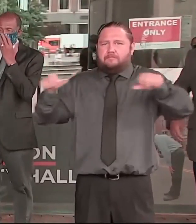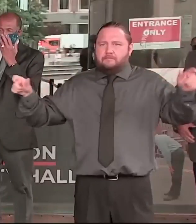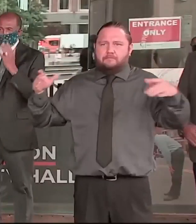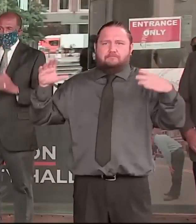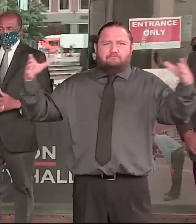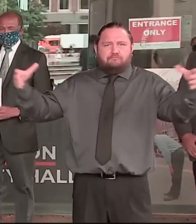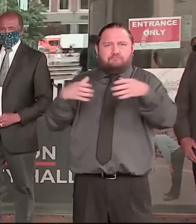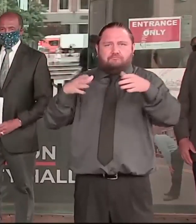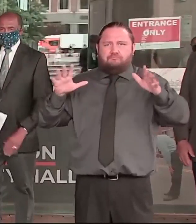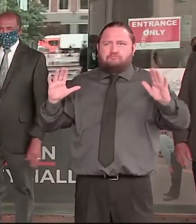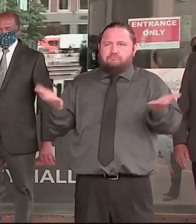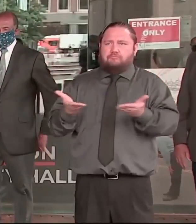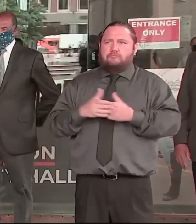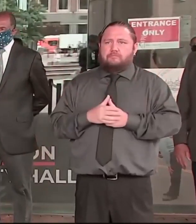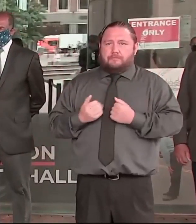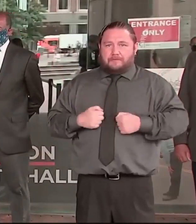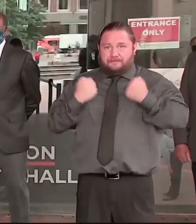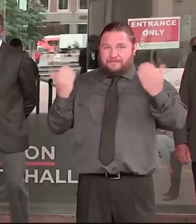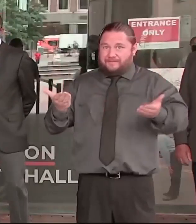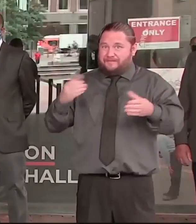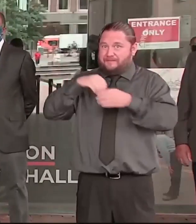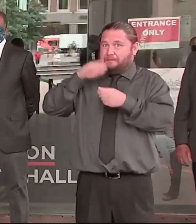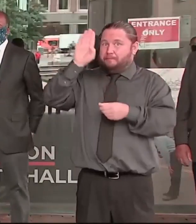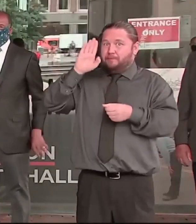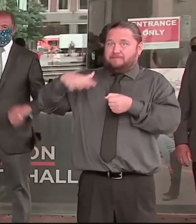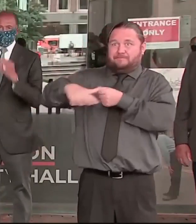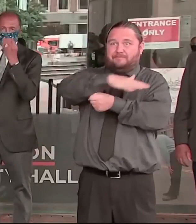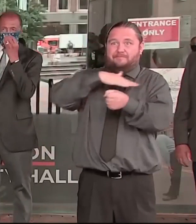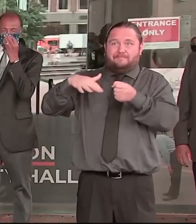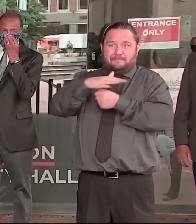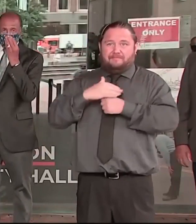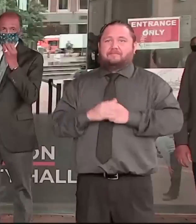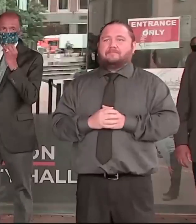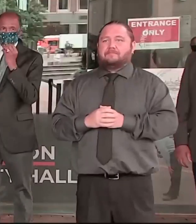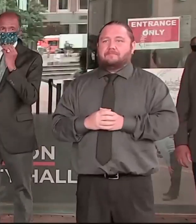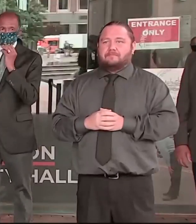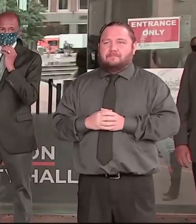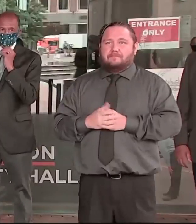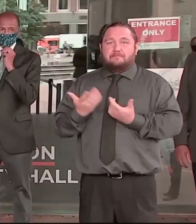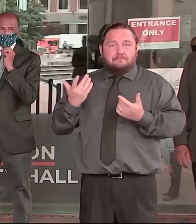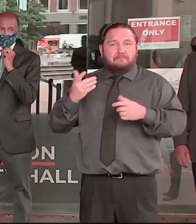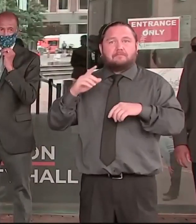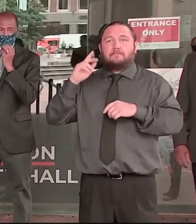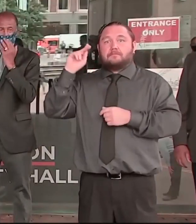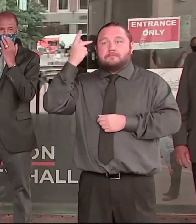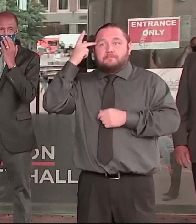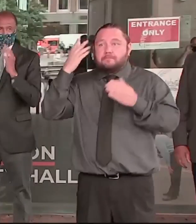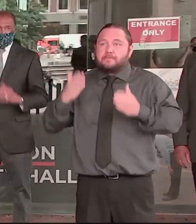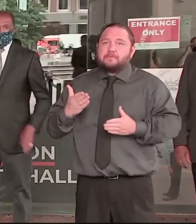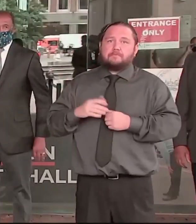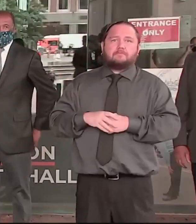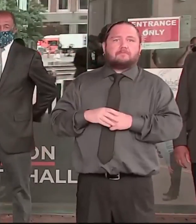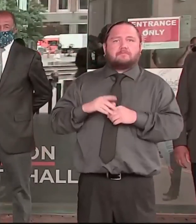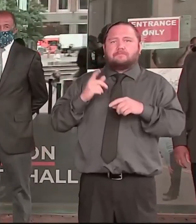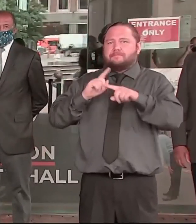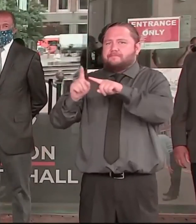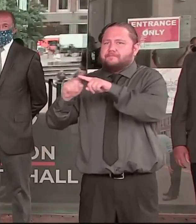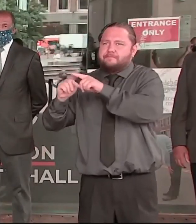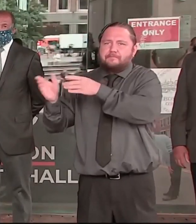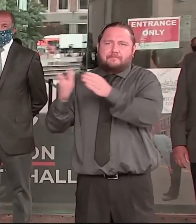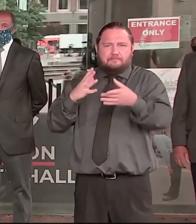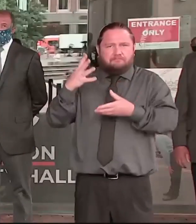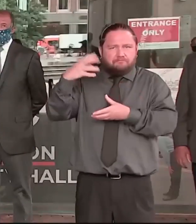official, to be part of the solution. At the same time, we must continue to listen to the voices at the center of the conversation.